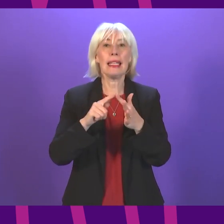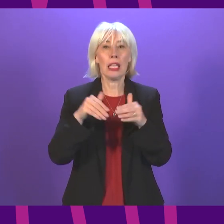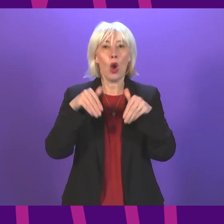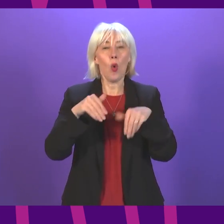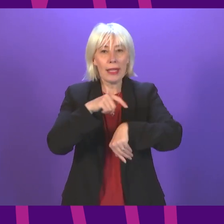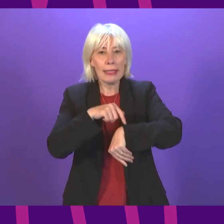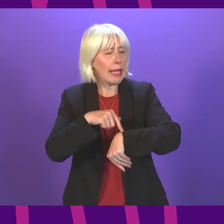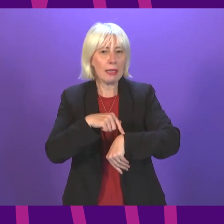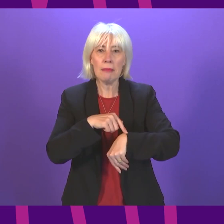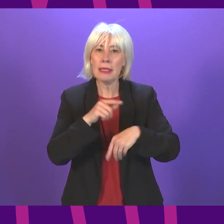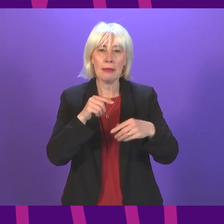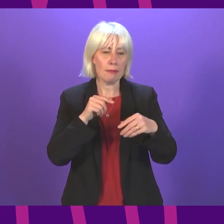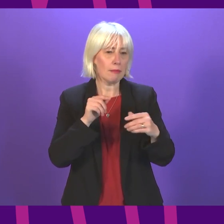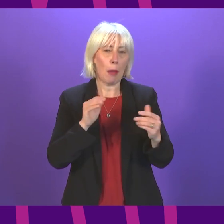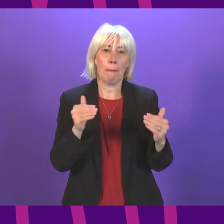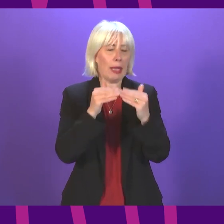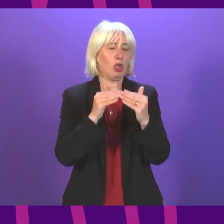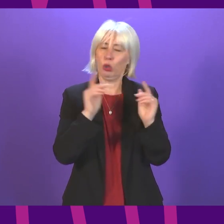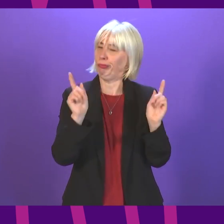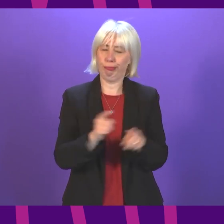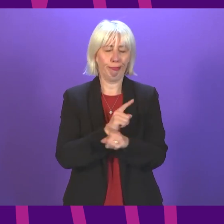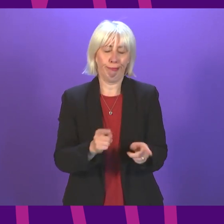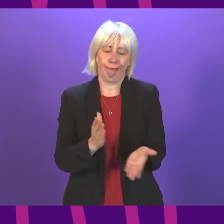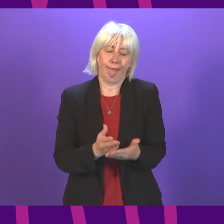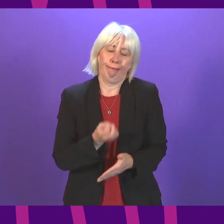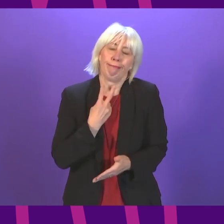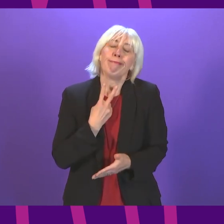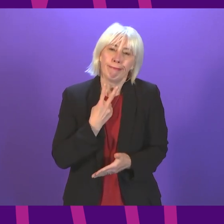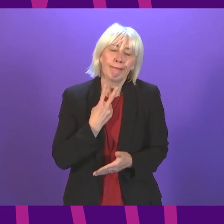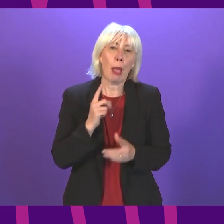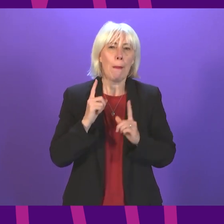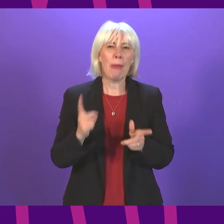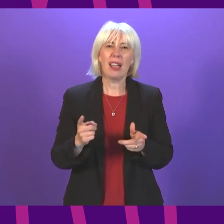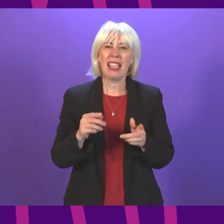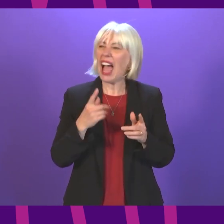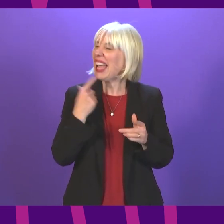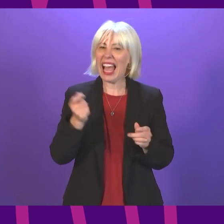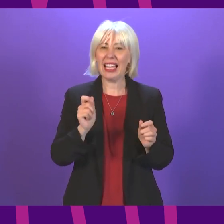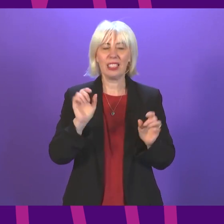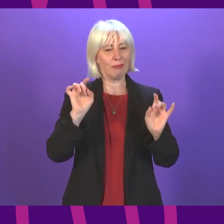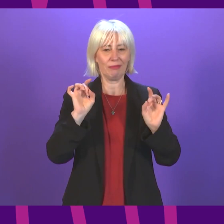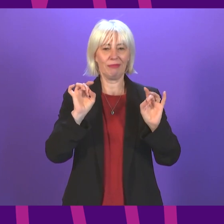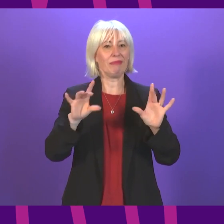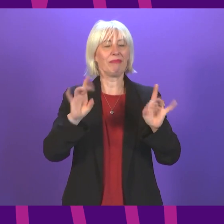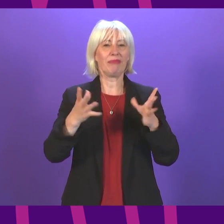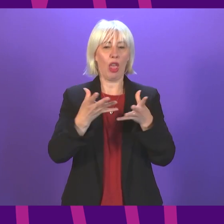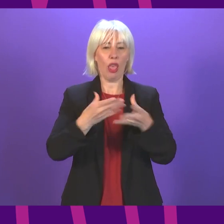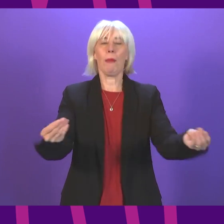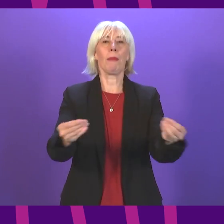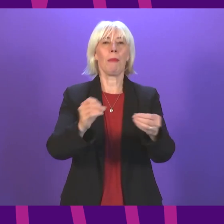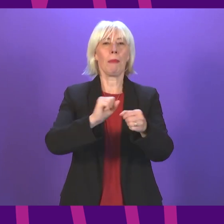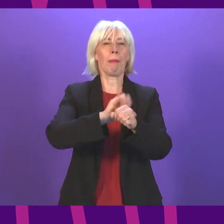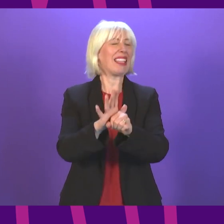target times are not being met. That is, of course, deeply regrettable. But I cannot magic away the effects of the pandemic. These are effects that are being felt